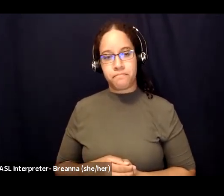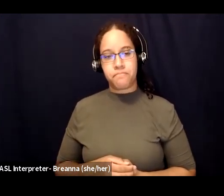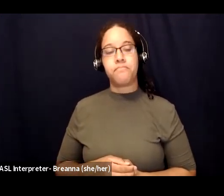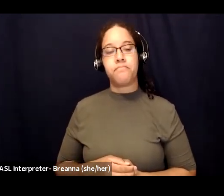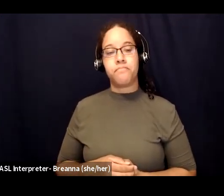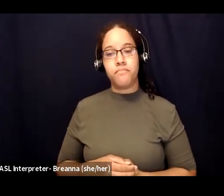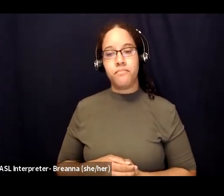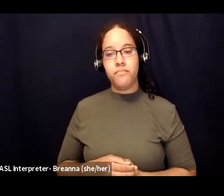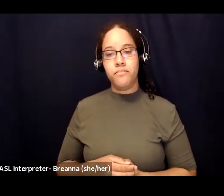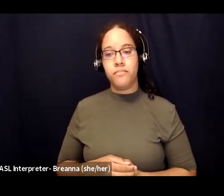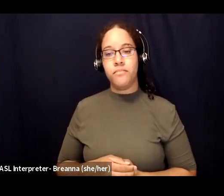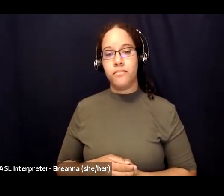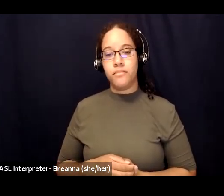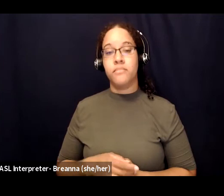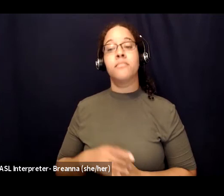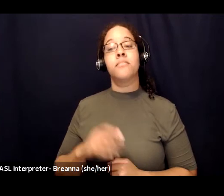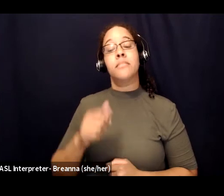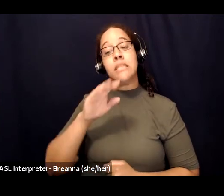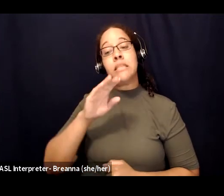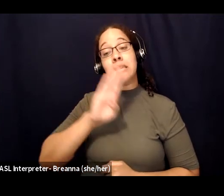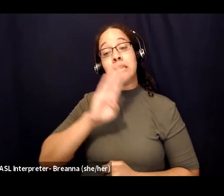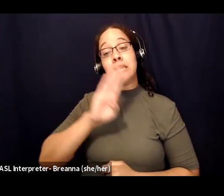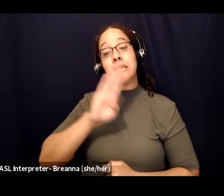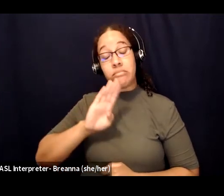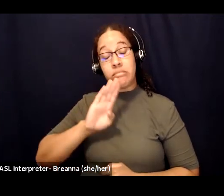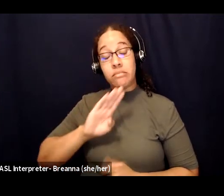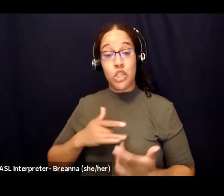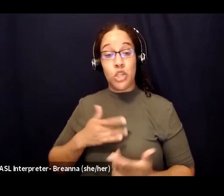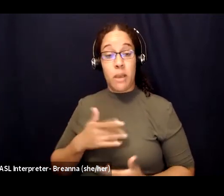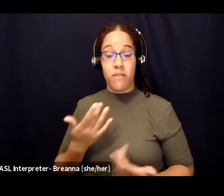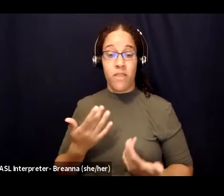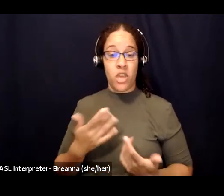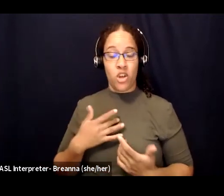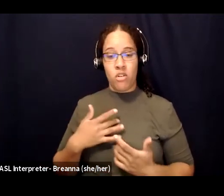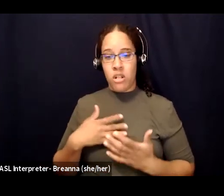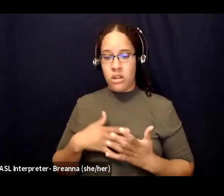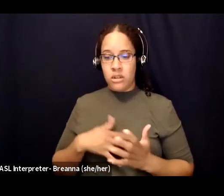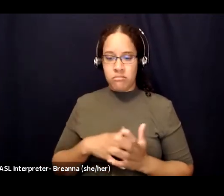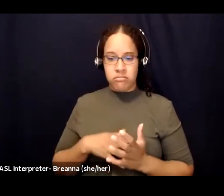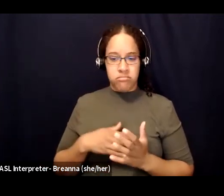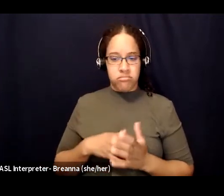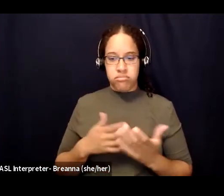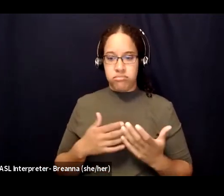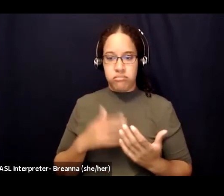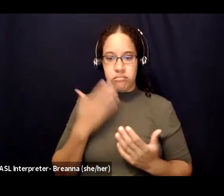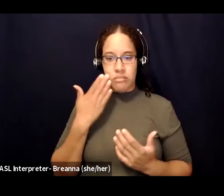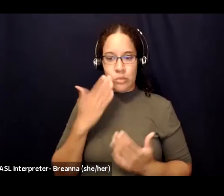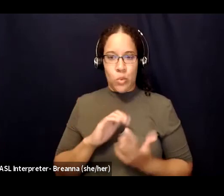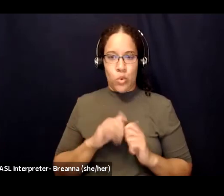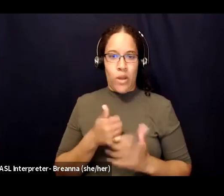may feel powerless um to help maybe they feel really frustrated um again reminding them that healing is different